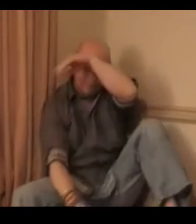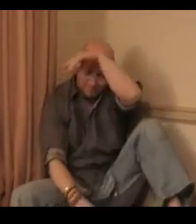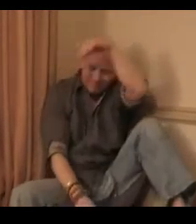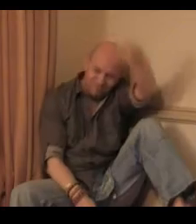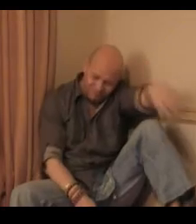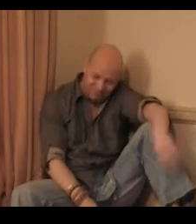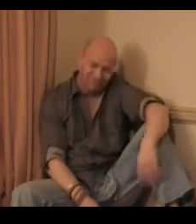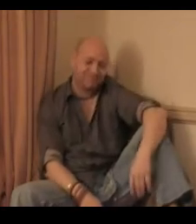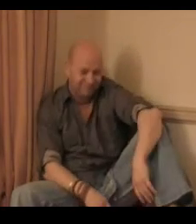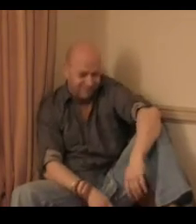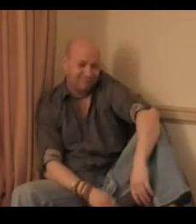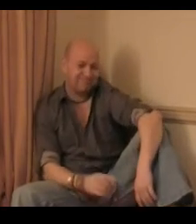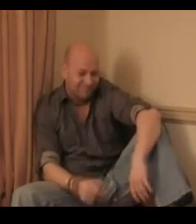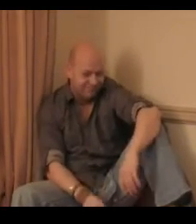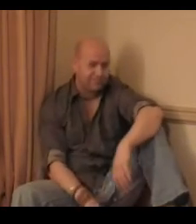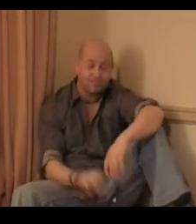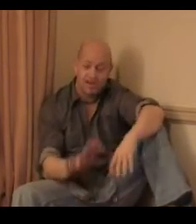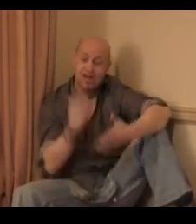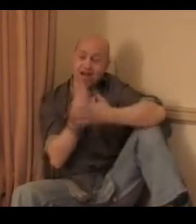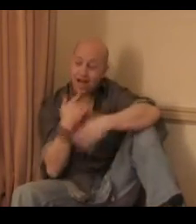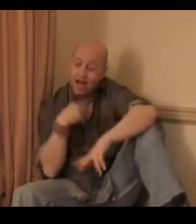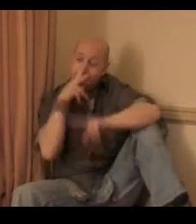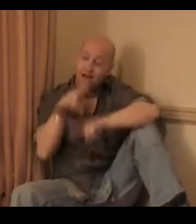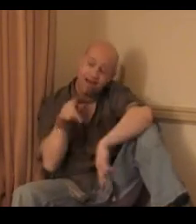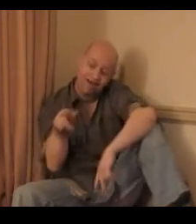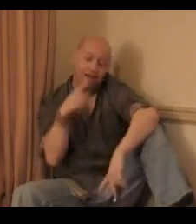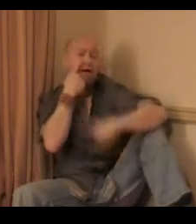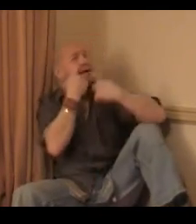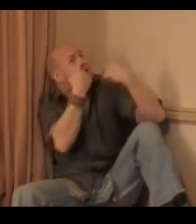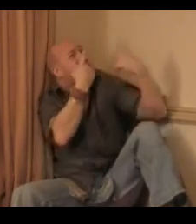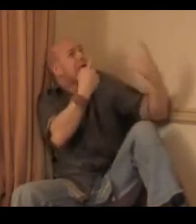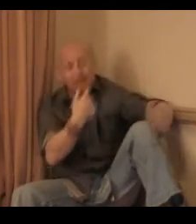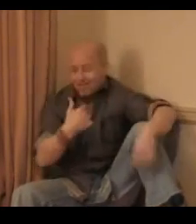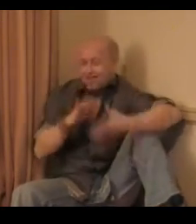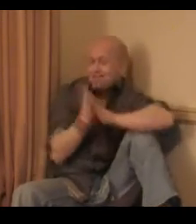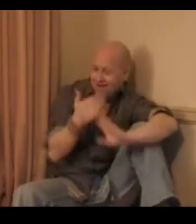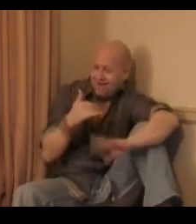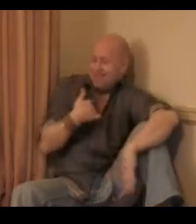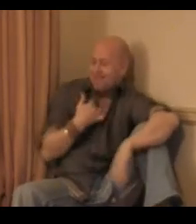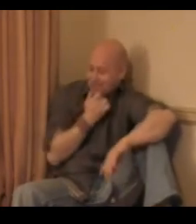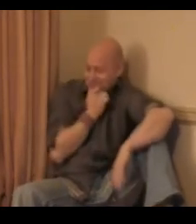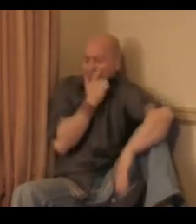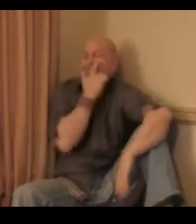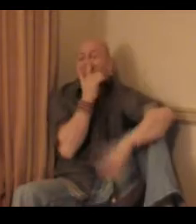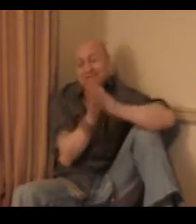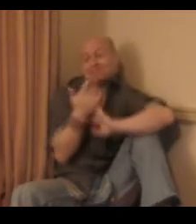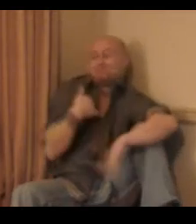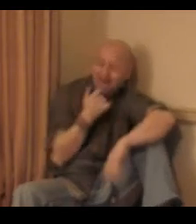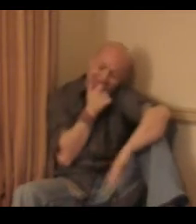I was just gonna see you cry, it makes me smile, yeah it makes me smile